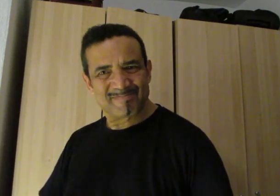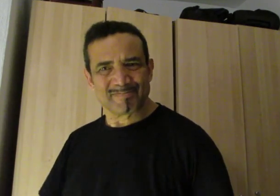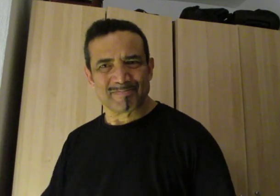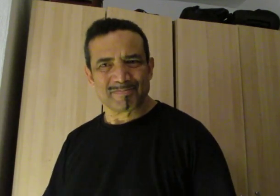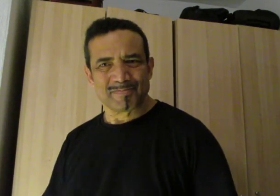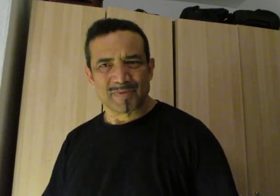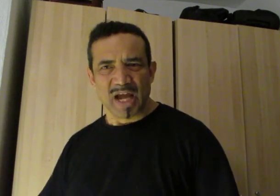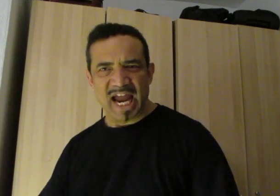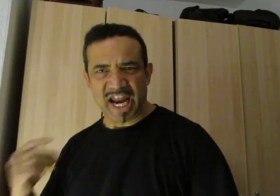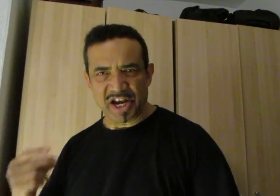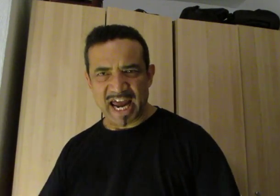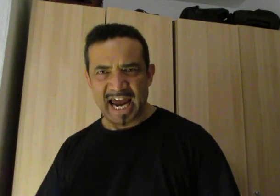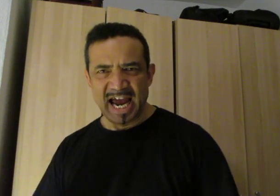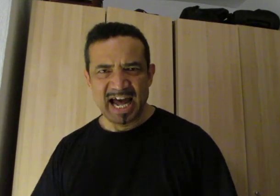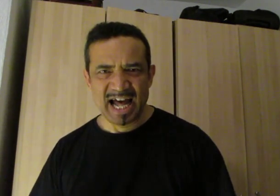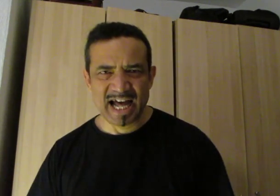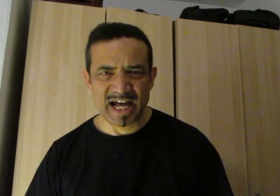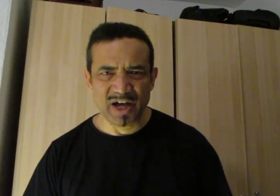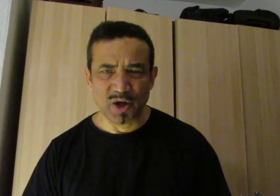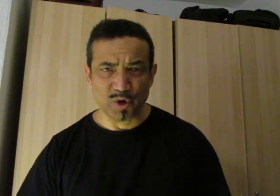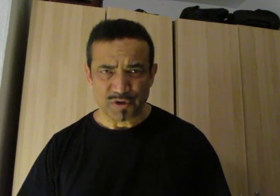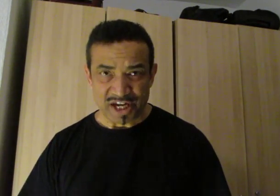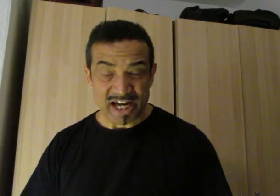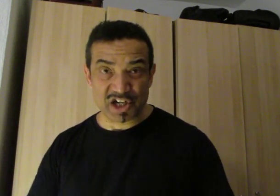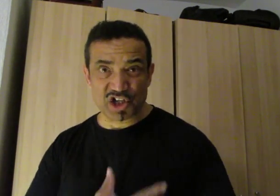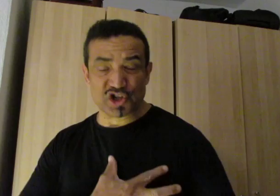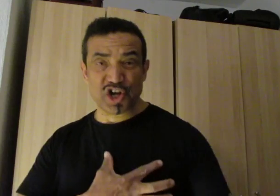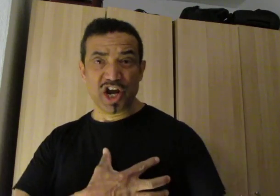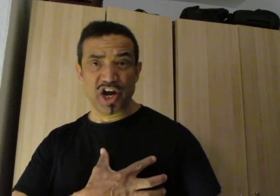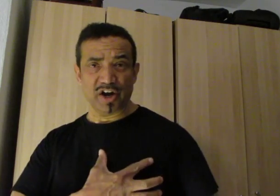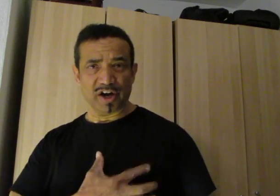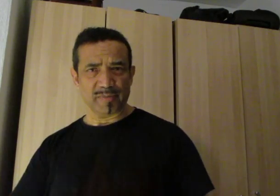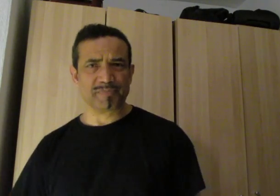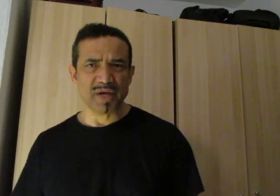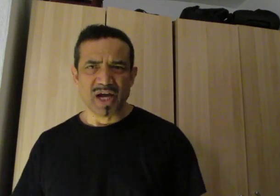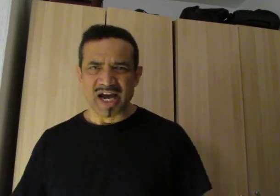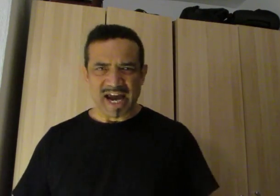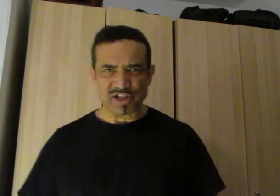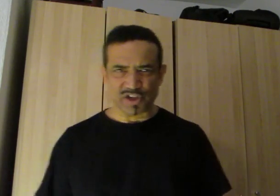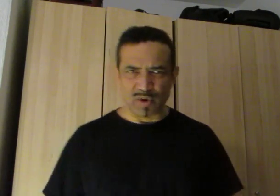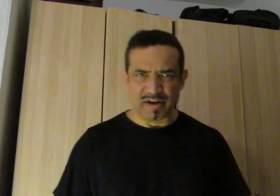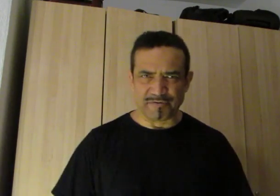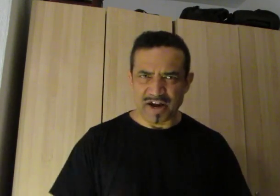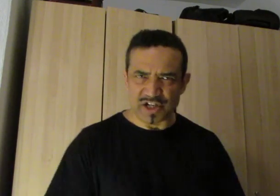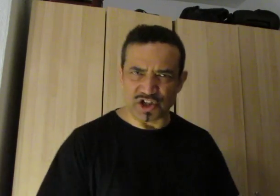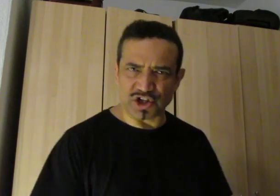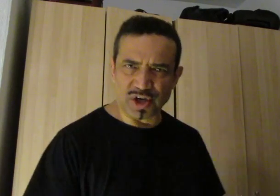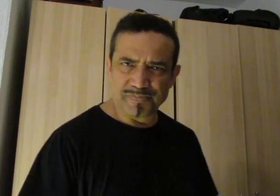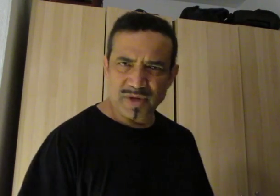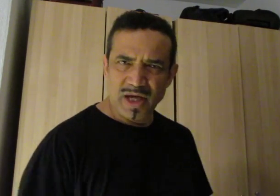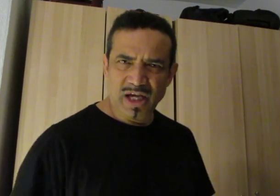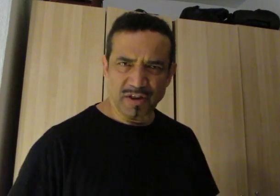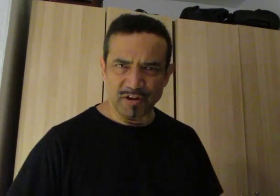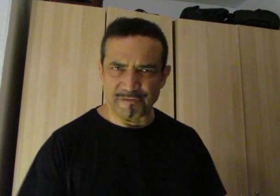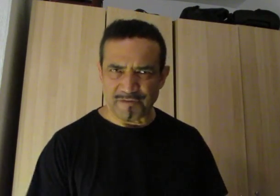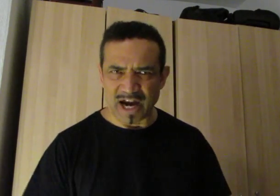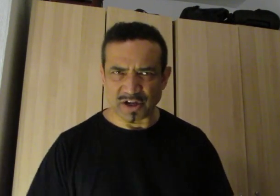and now the end is near and so I face the final